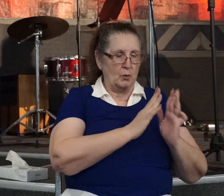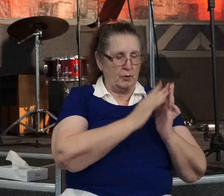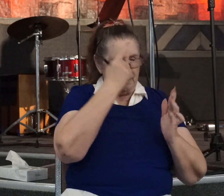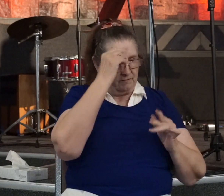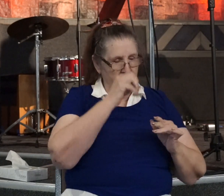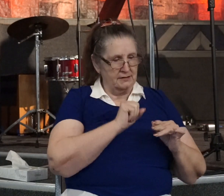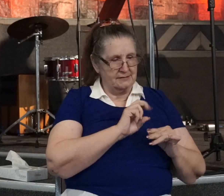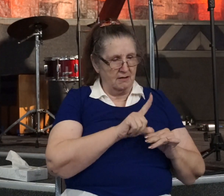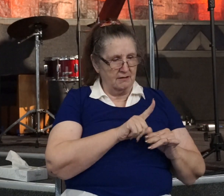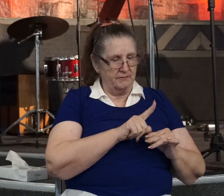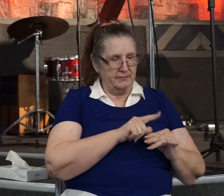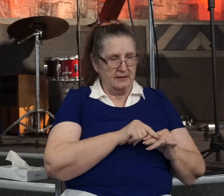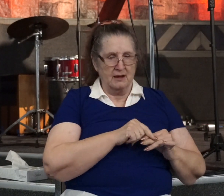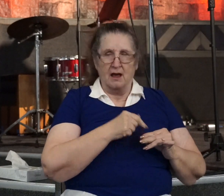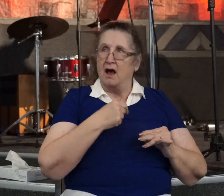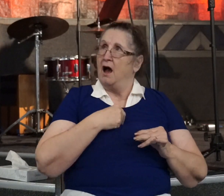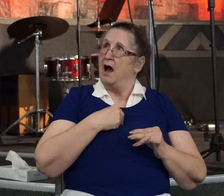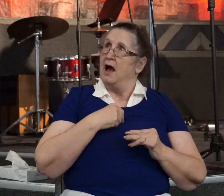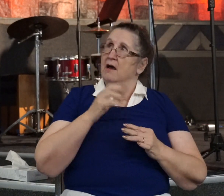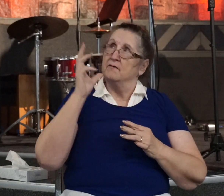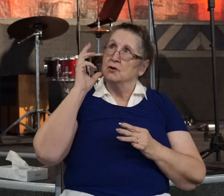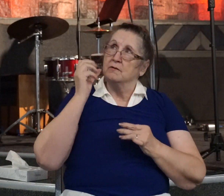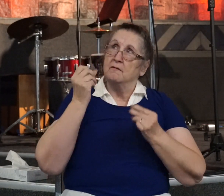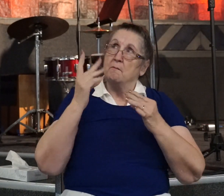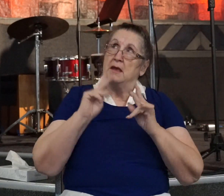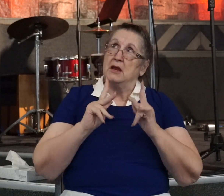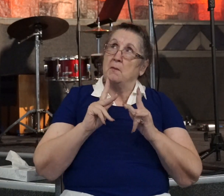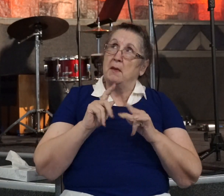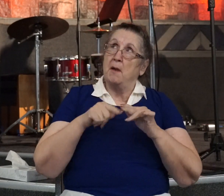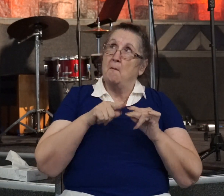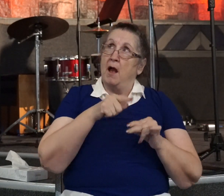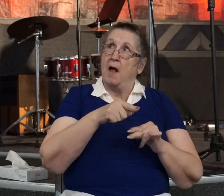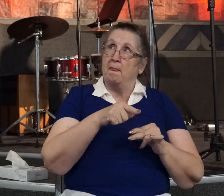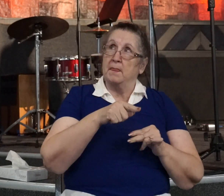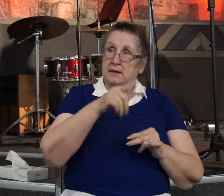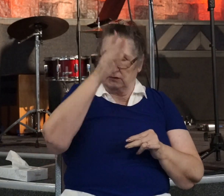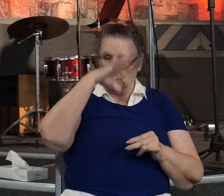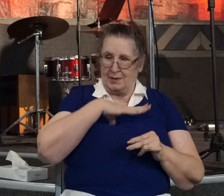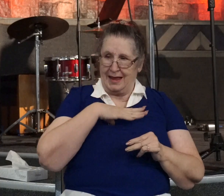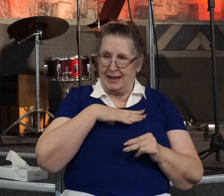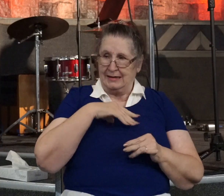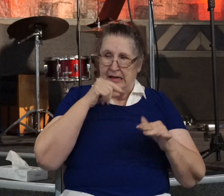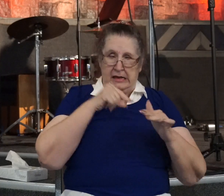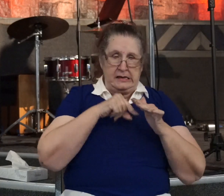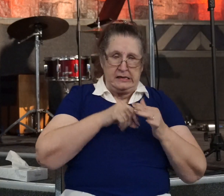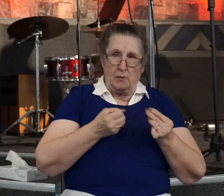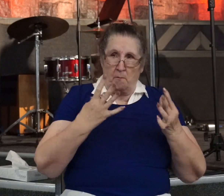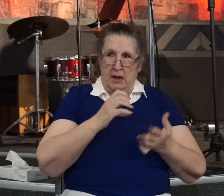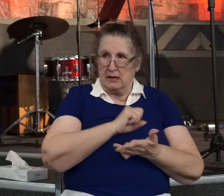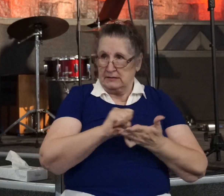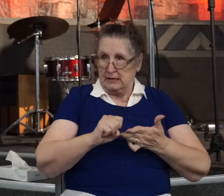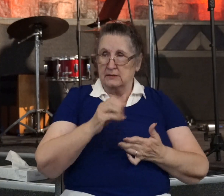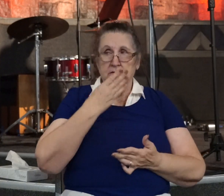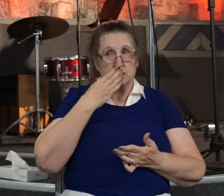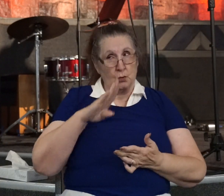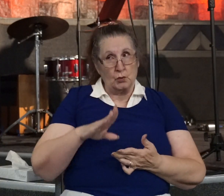I have heard from many about this man, how much harm he has done to your saints in Jerusalem. And here,